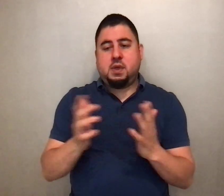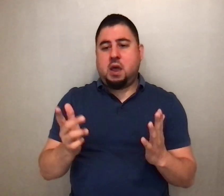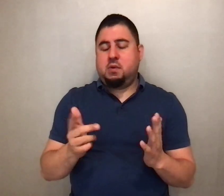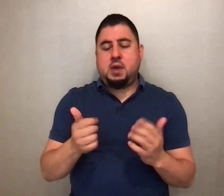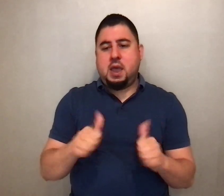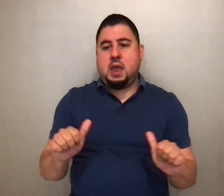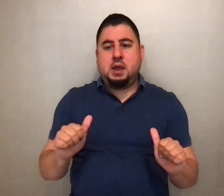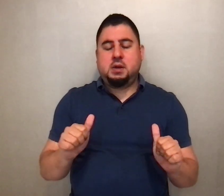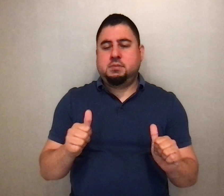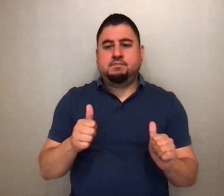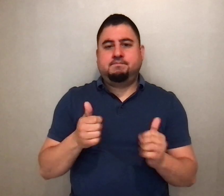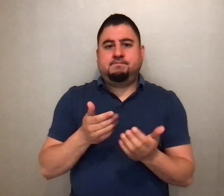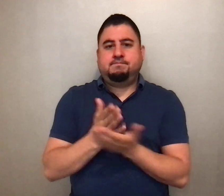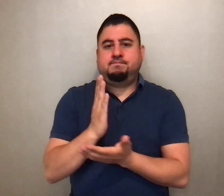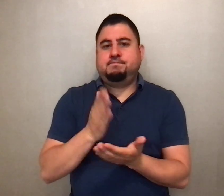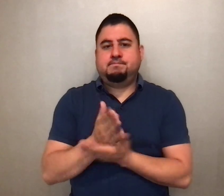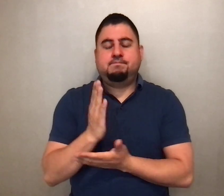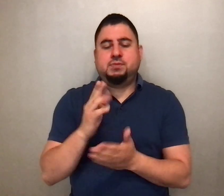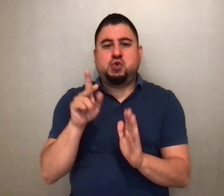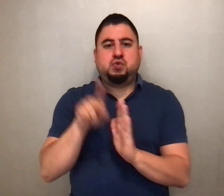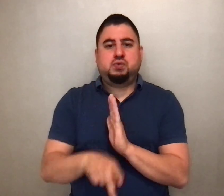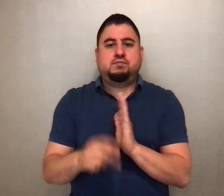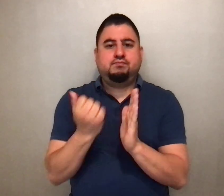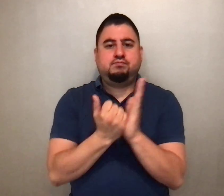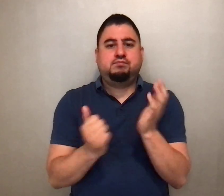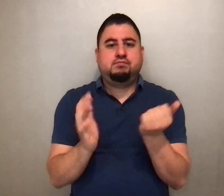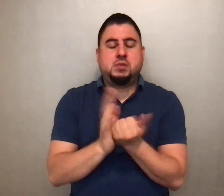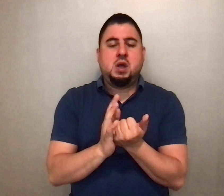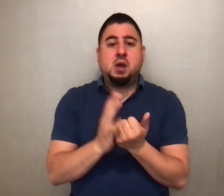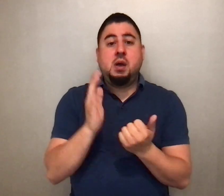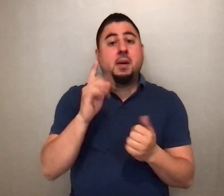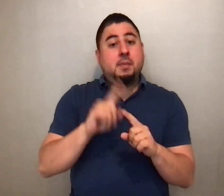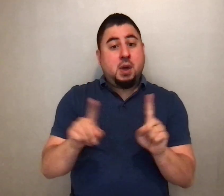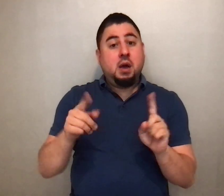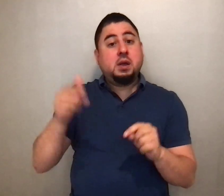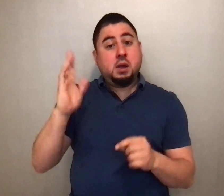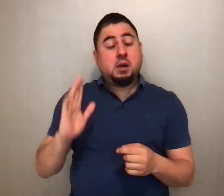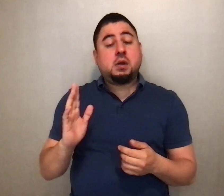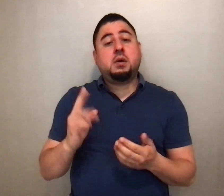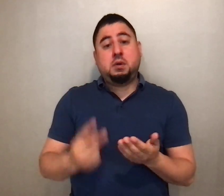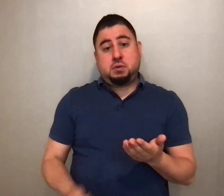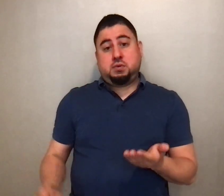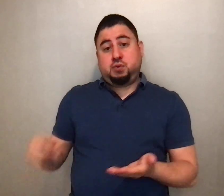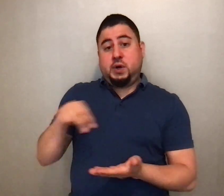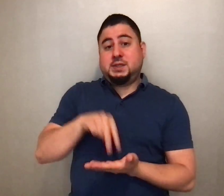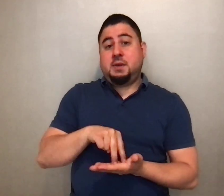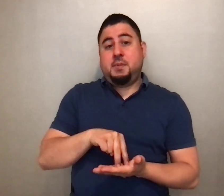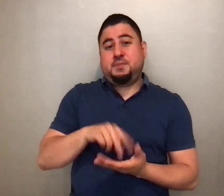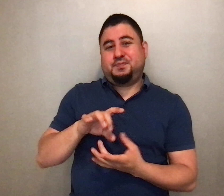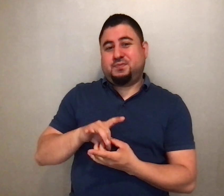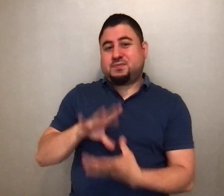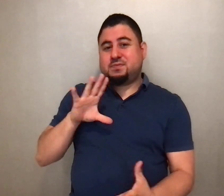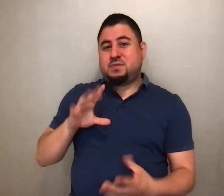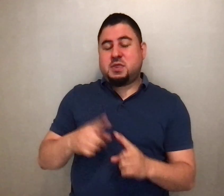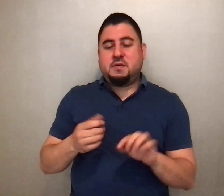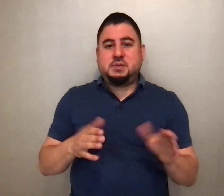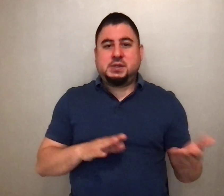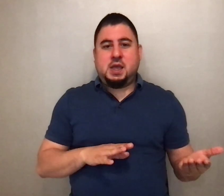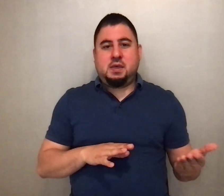But God raised him up, releasing him from the throes of death, because it